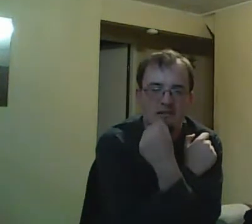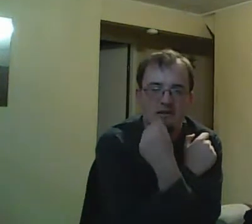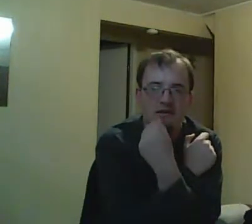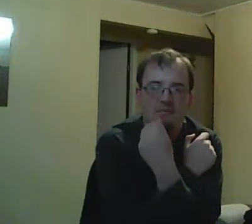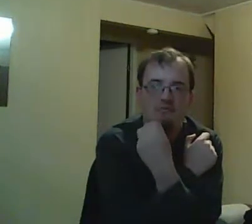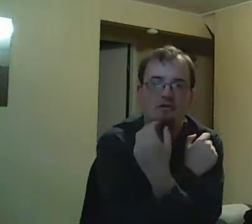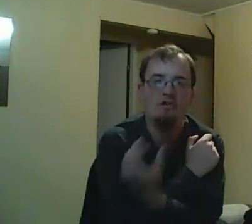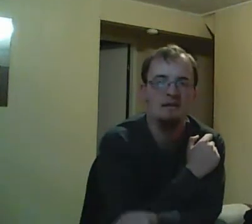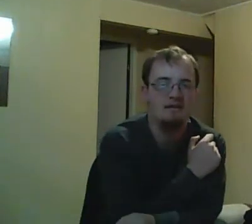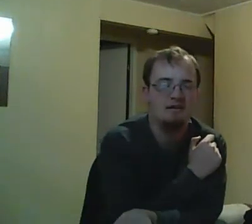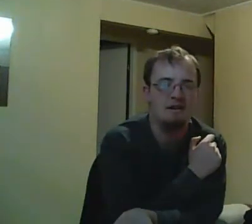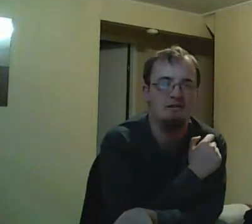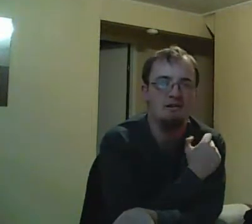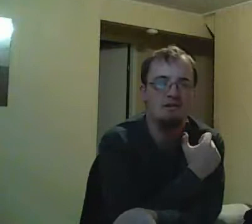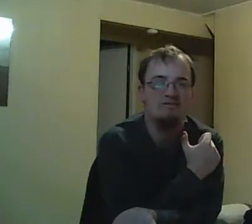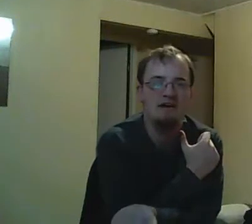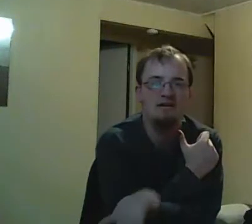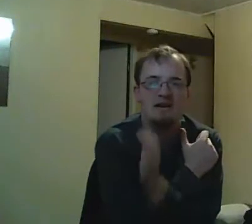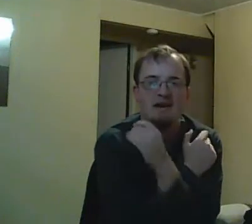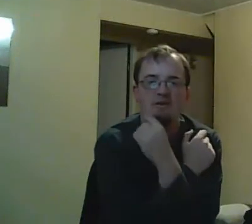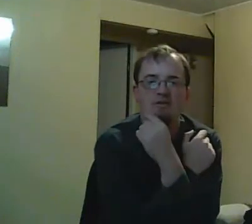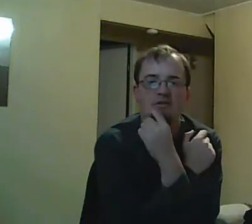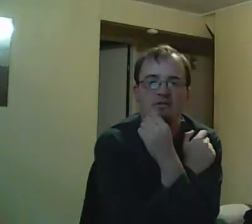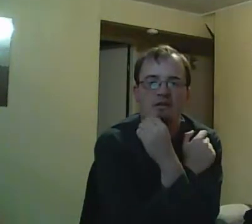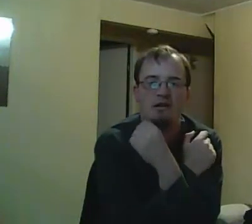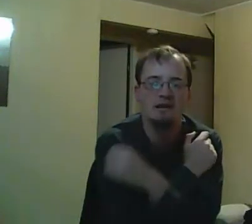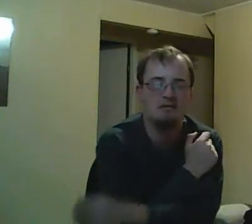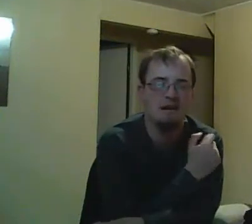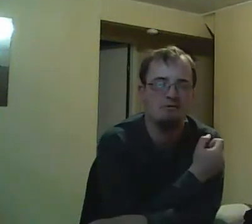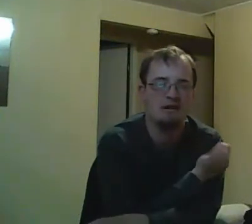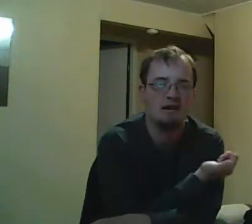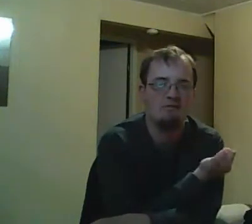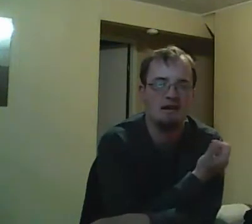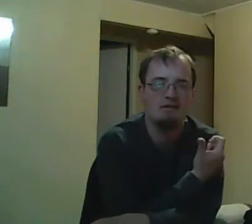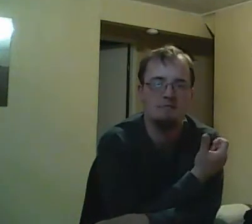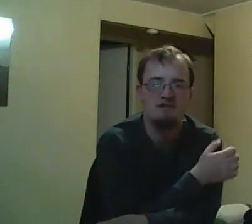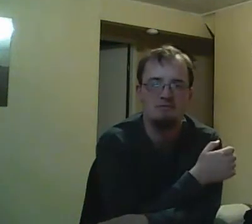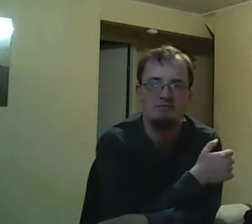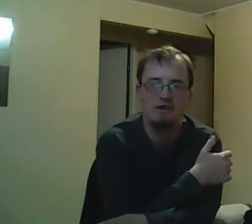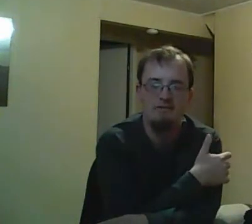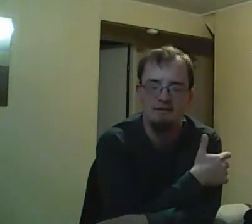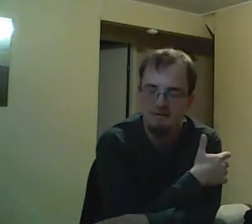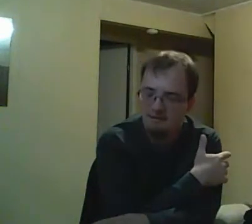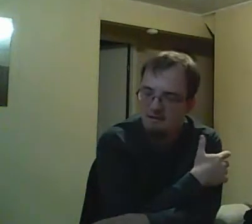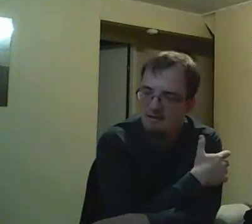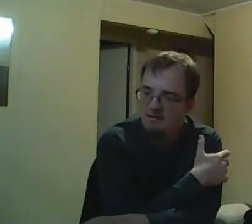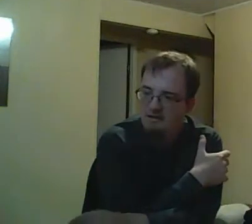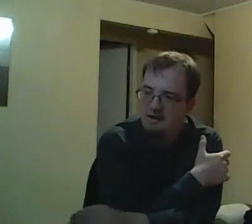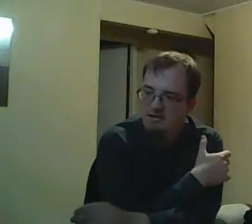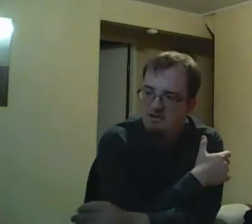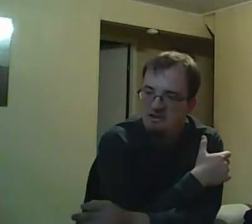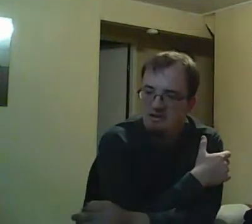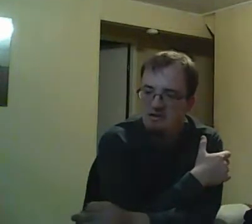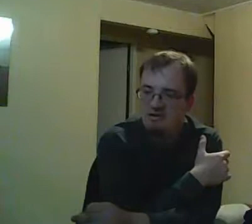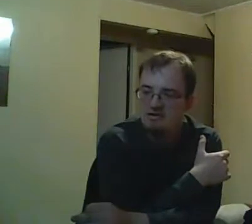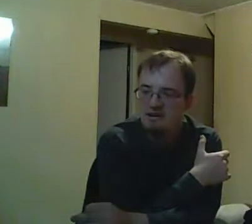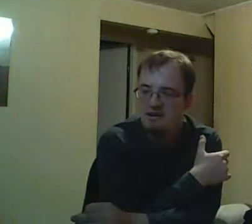Jimmy tries to run. Rick actually ends up turning his head while shooting Jimmy. And that's vital because,